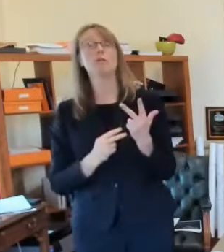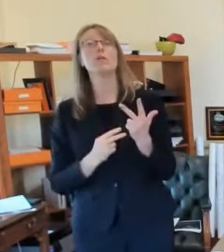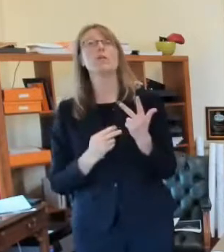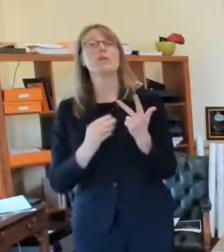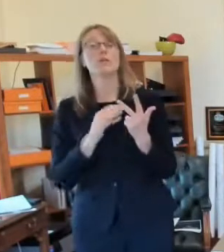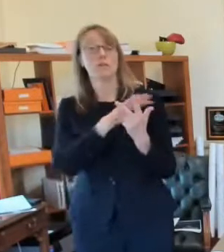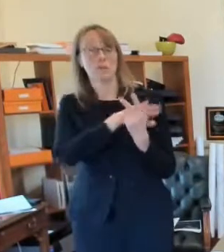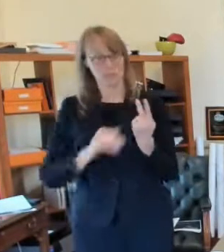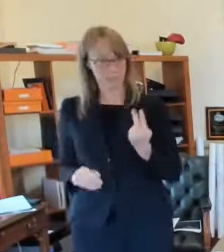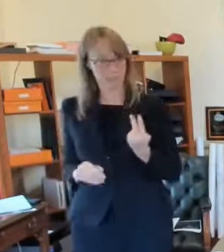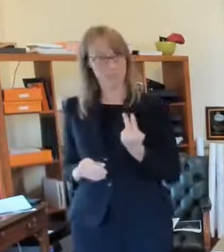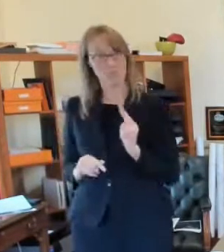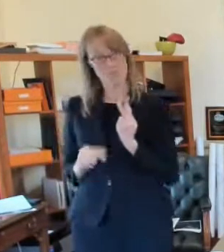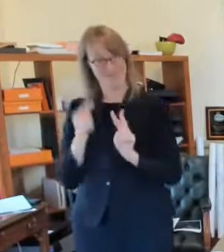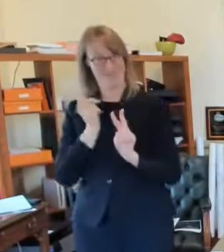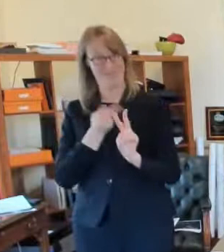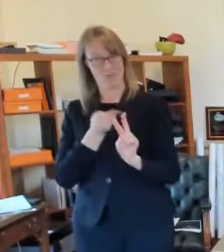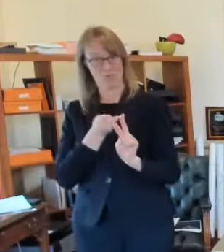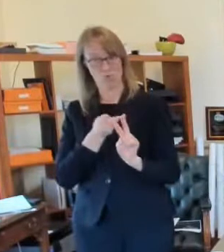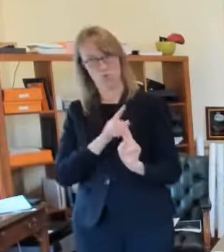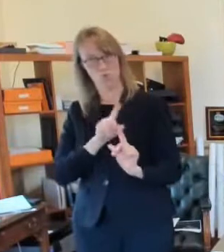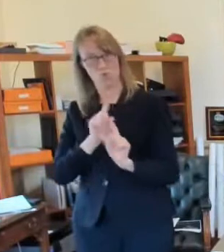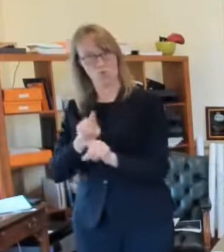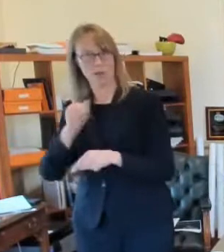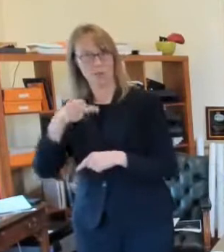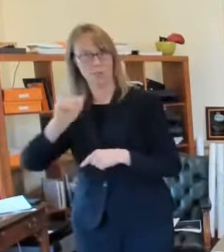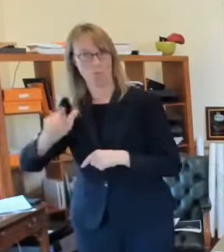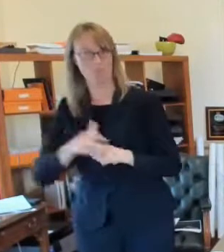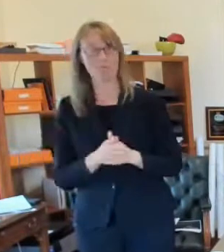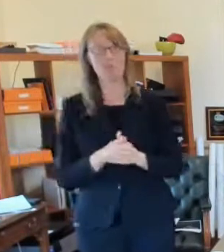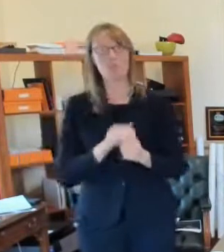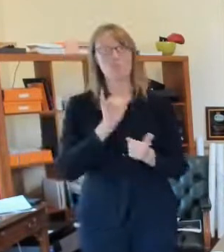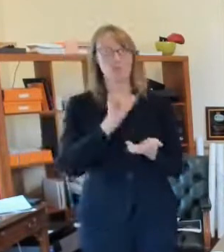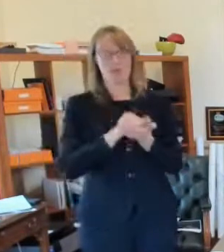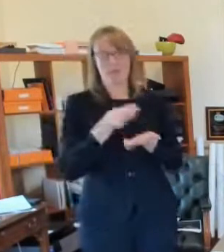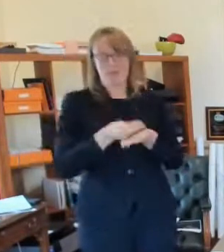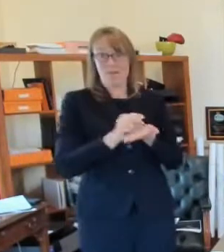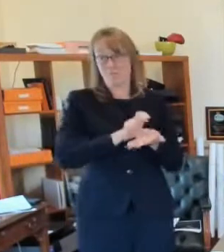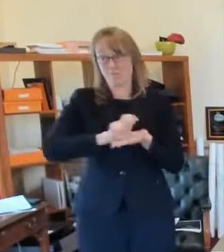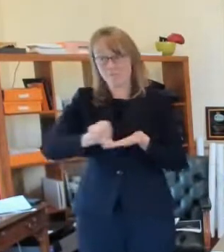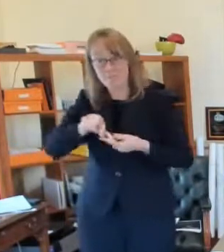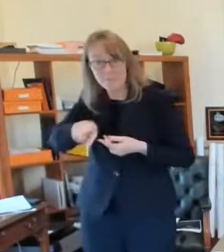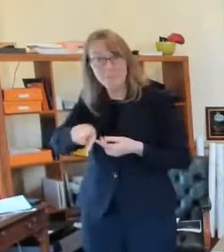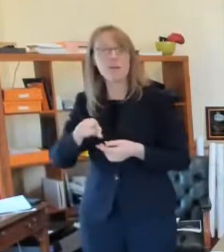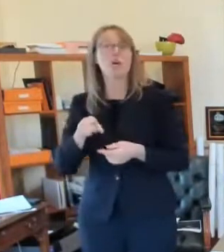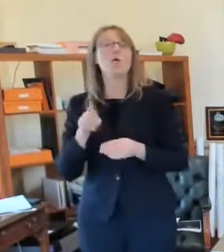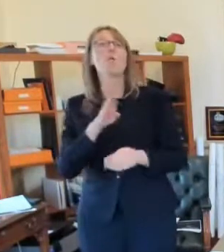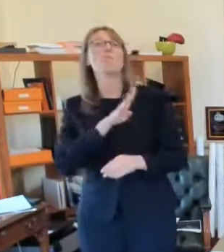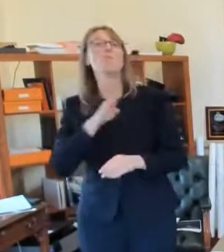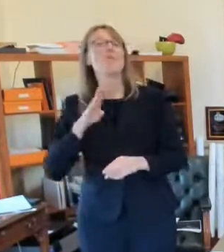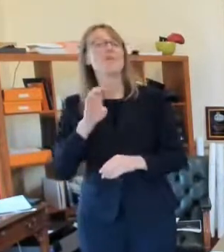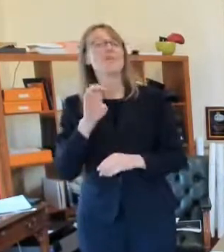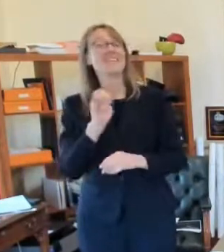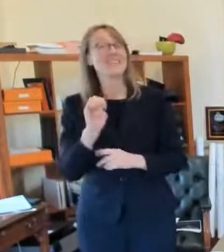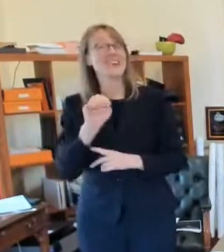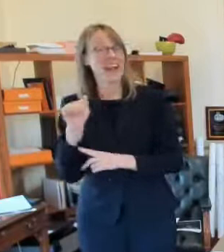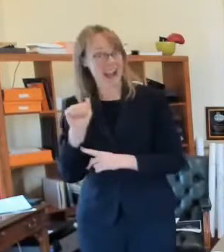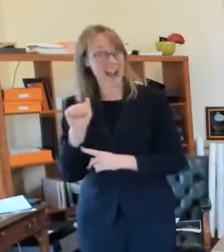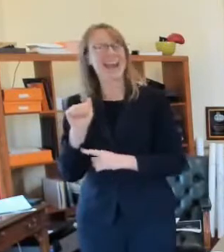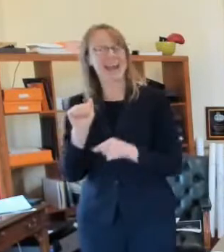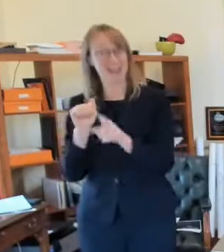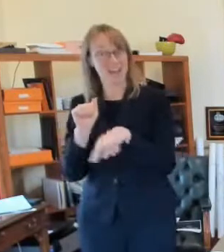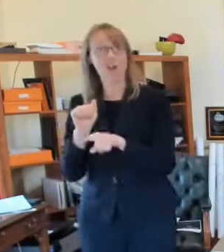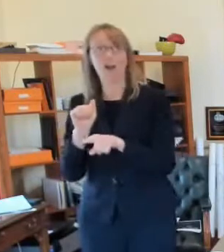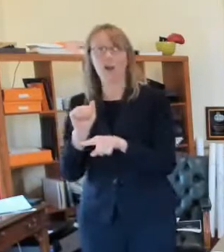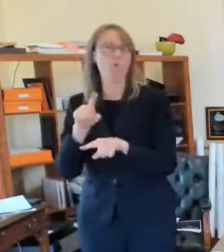transferred to the election board so that they could do that it was unanimously supported at the board of ena comptroller had a similar idea